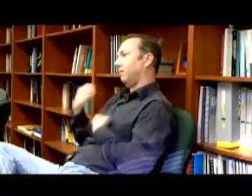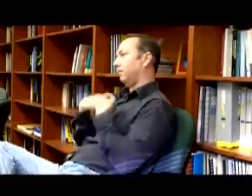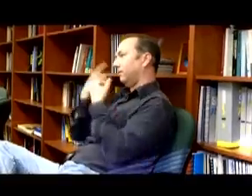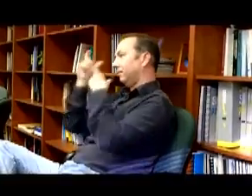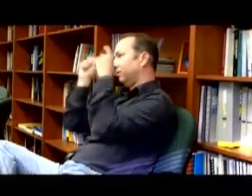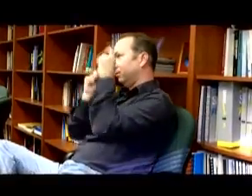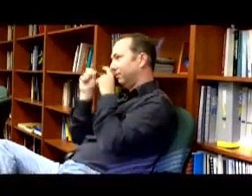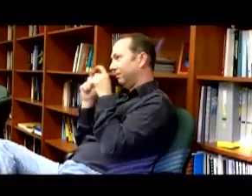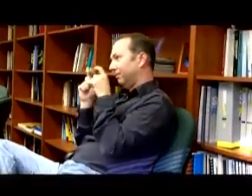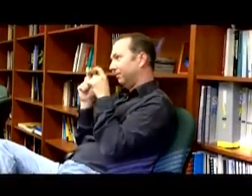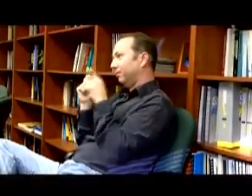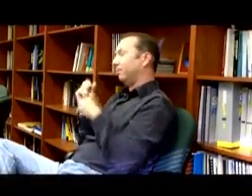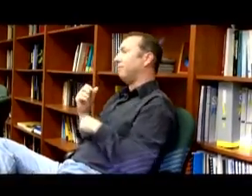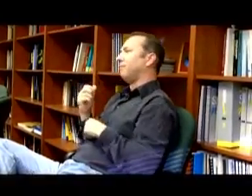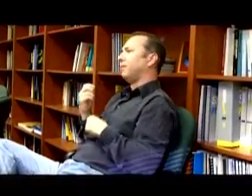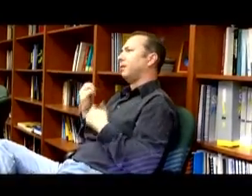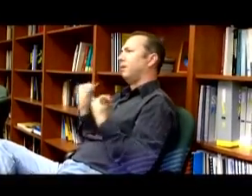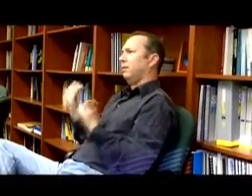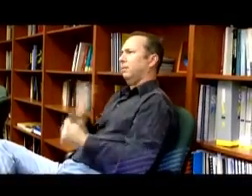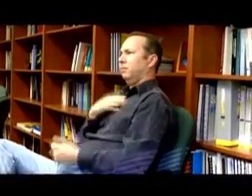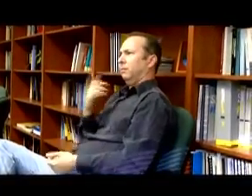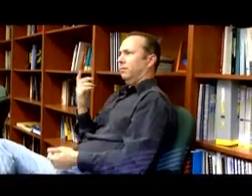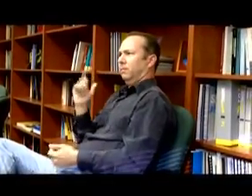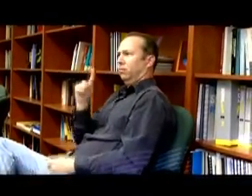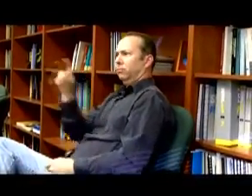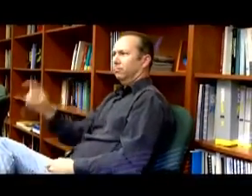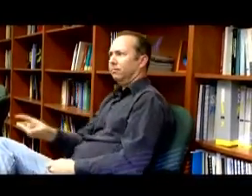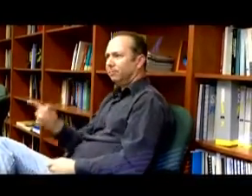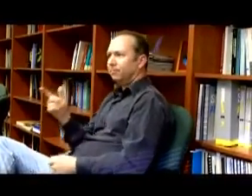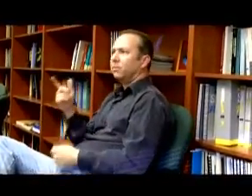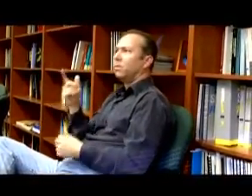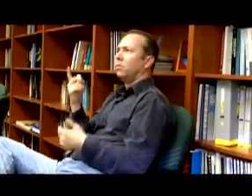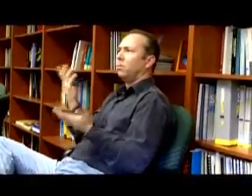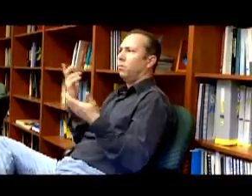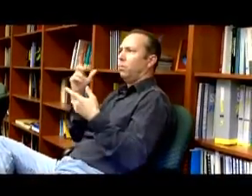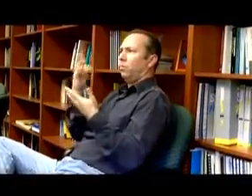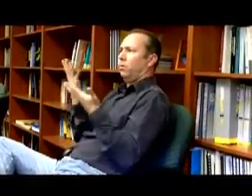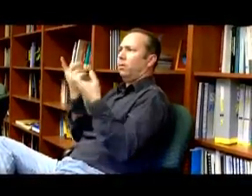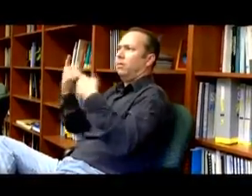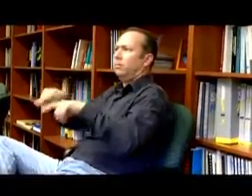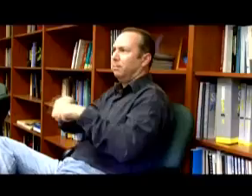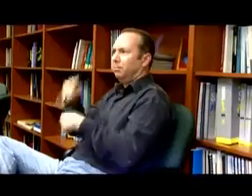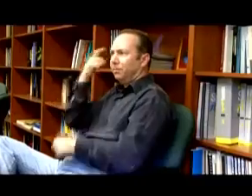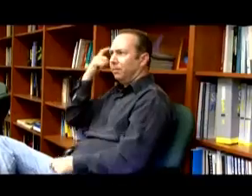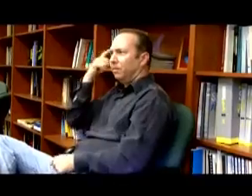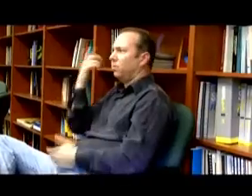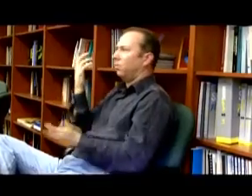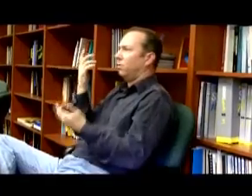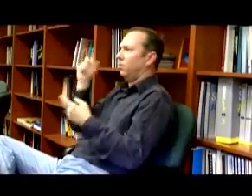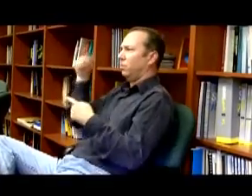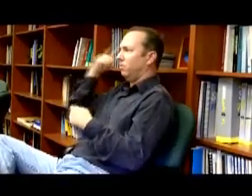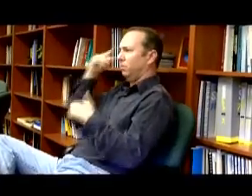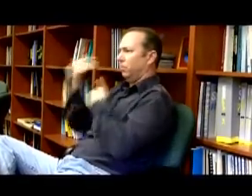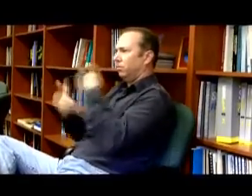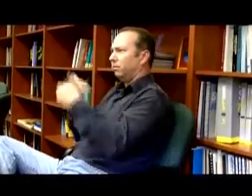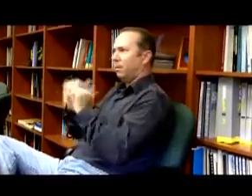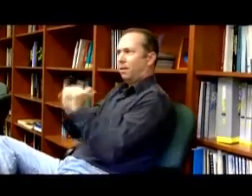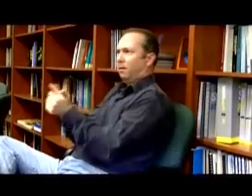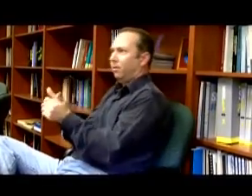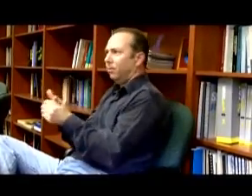and effectively. And so the question that I wanted to raise was, what happens within the brain structures? How do